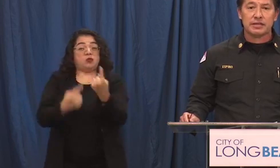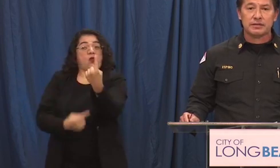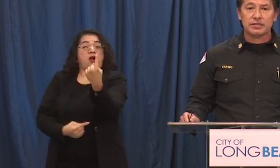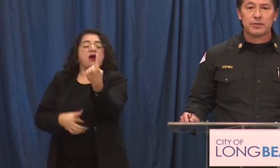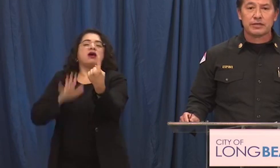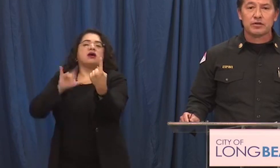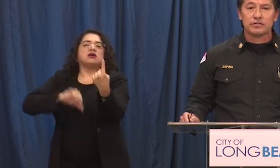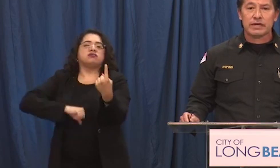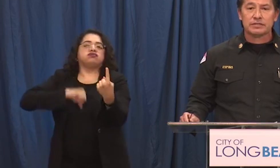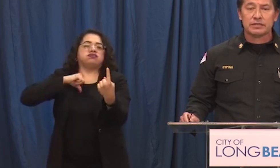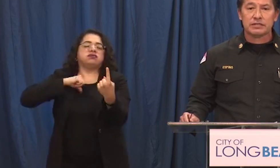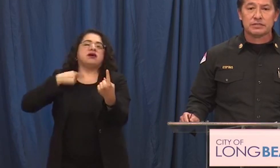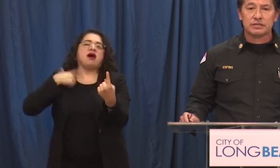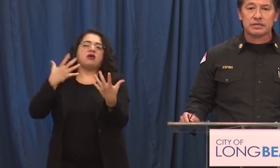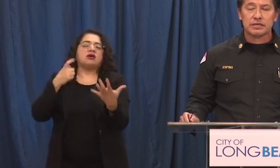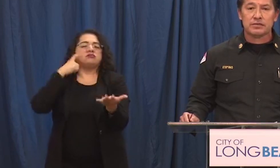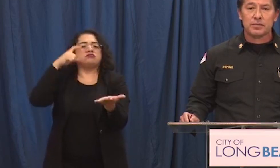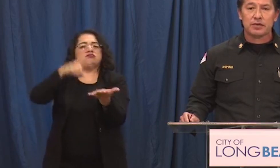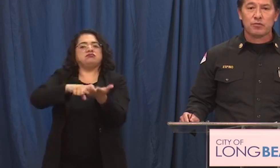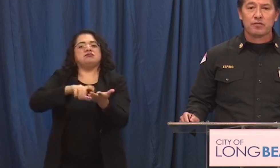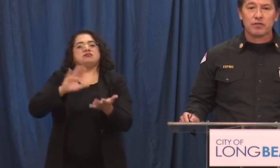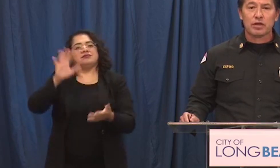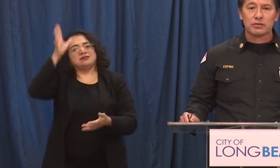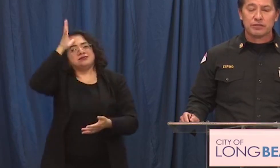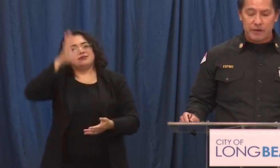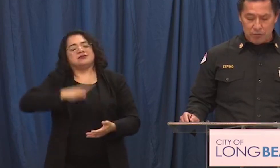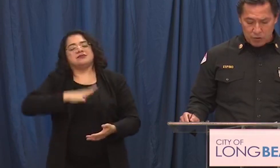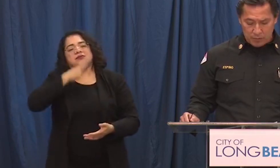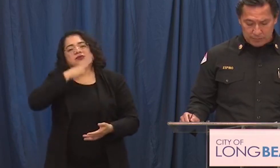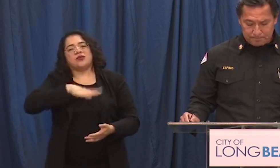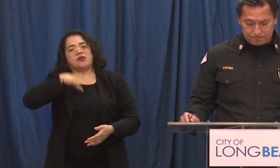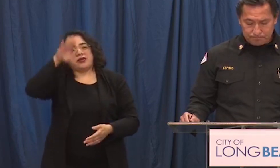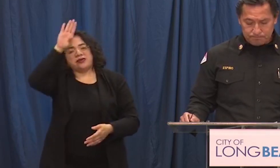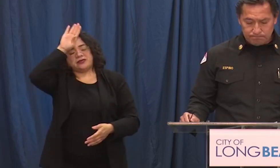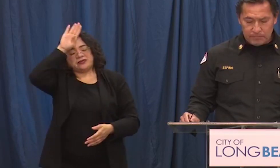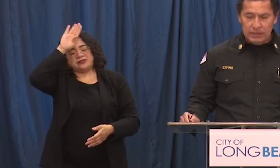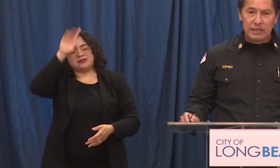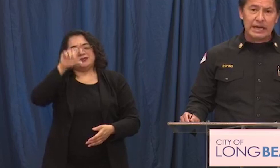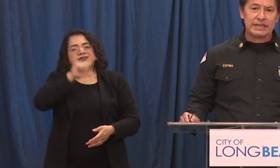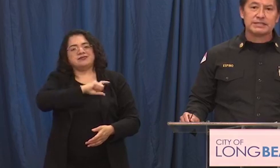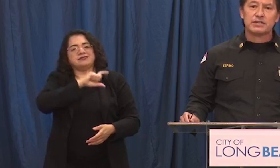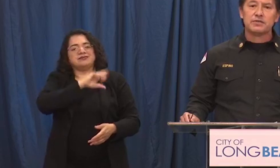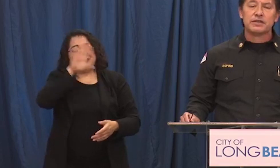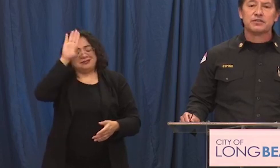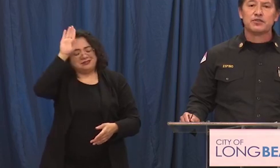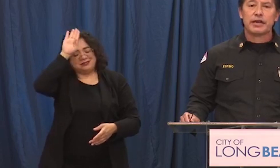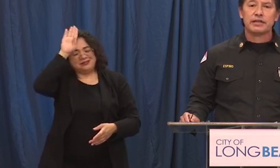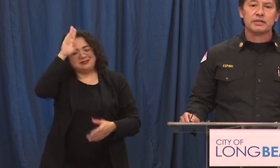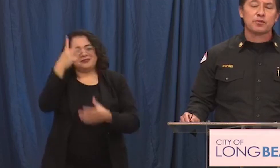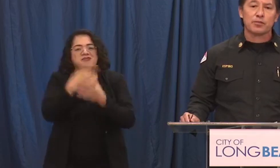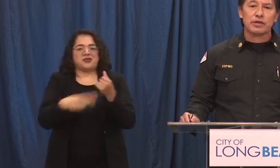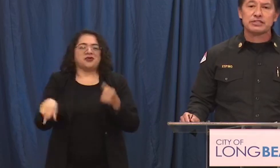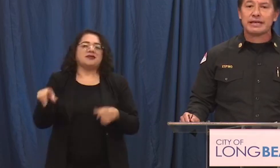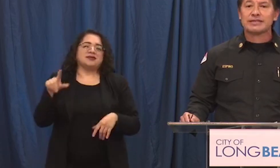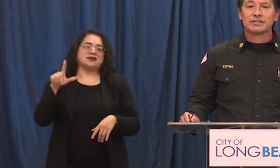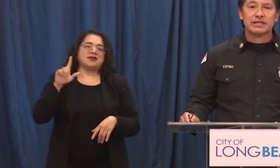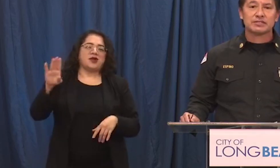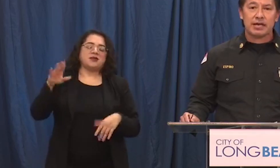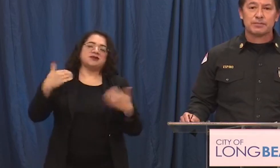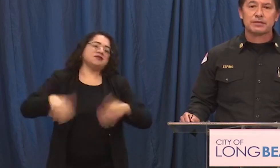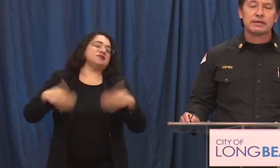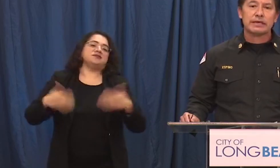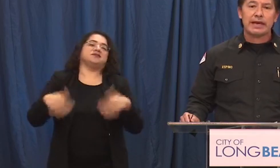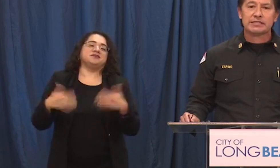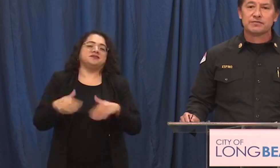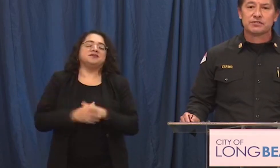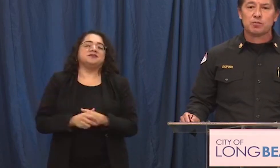just need need to make note of that to the uh the men and women of the long beach fire department i can tell you that the training and the preparation has not